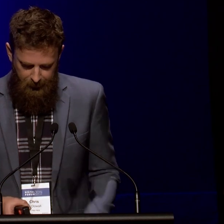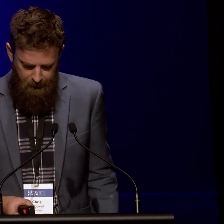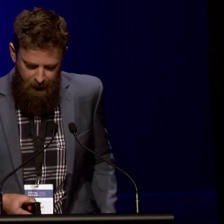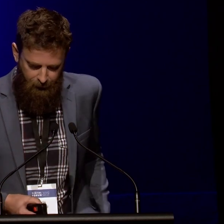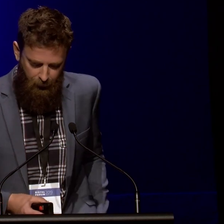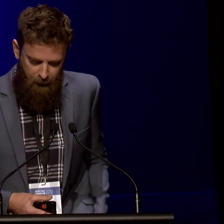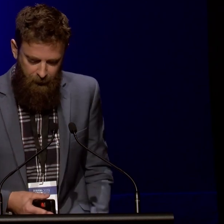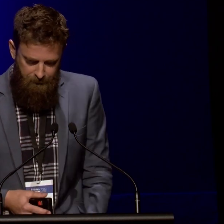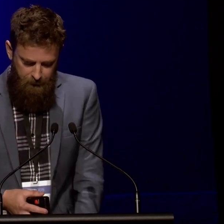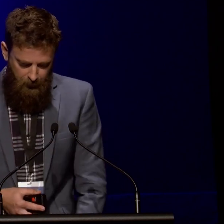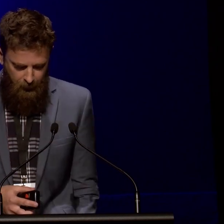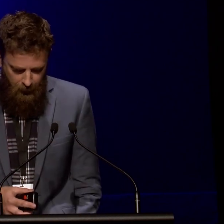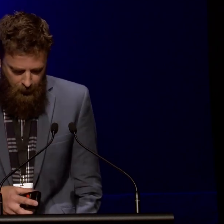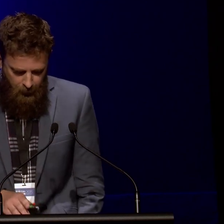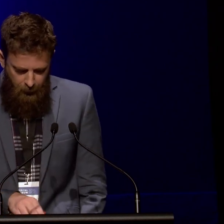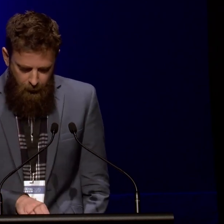article. Here's the first.